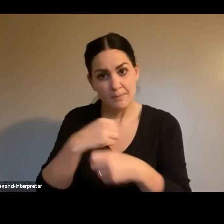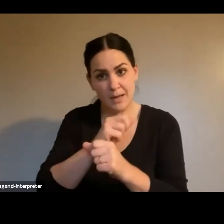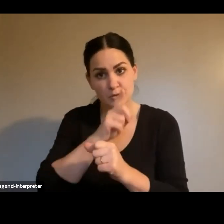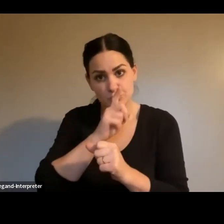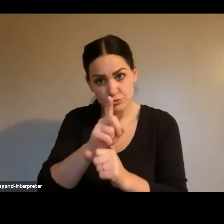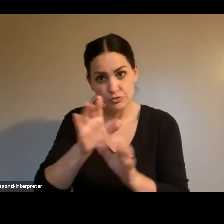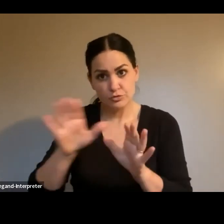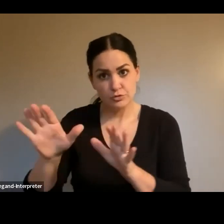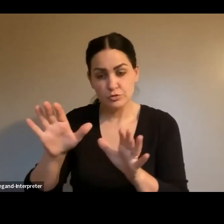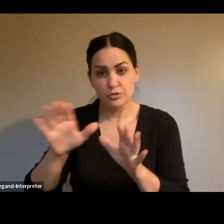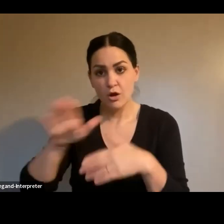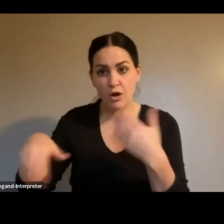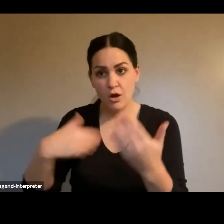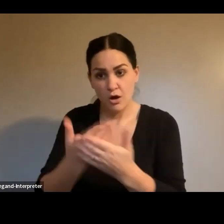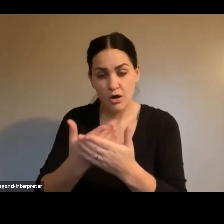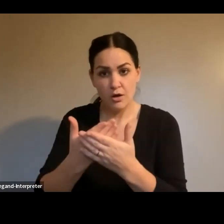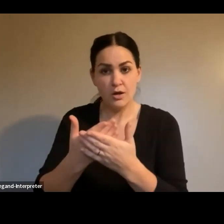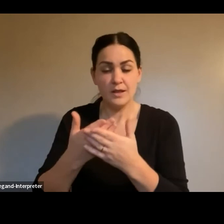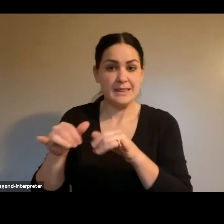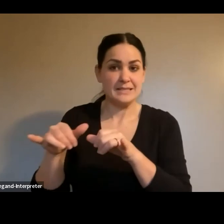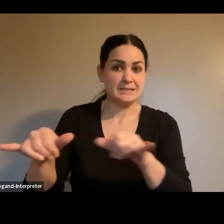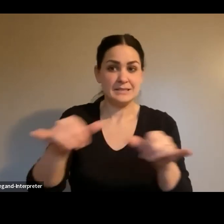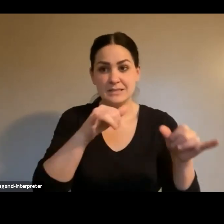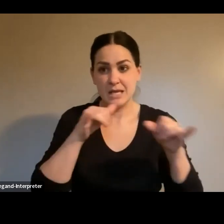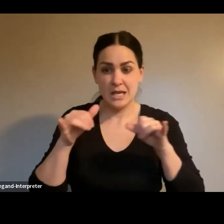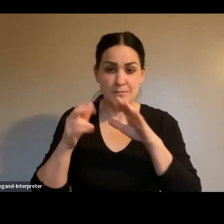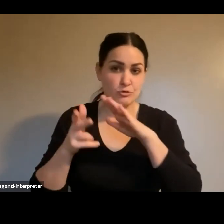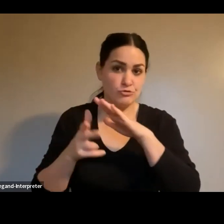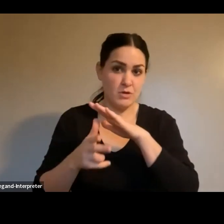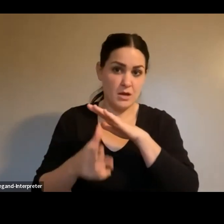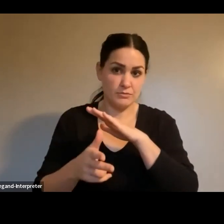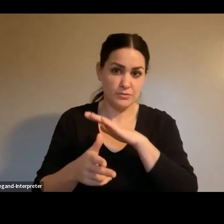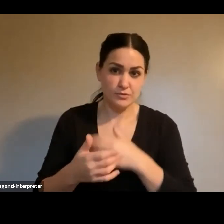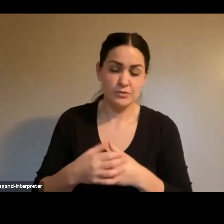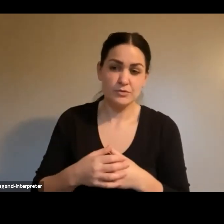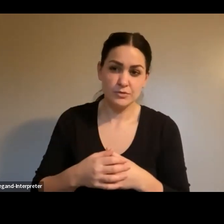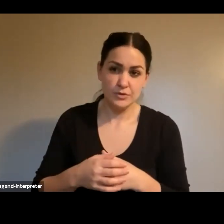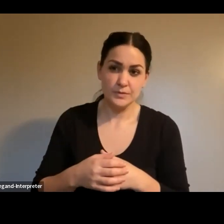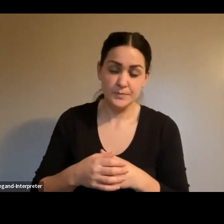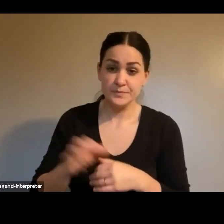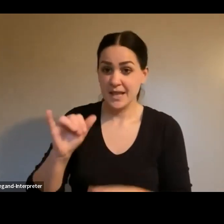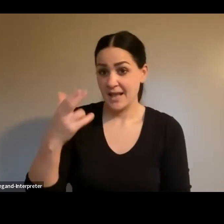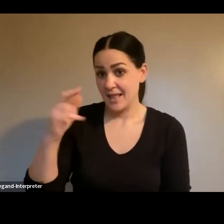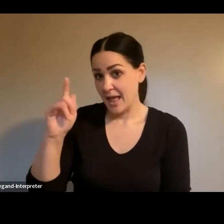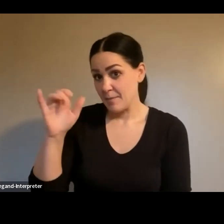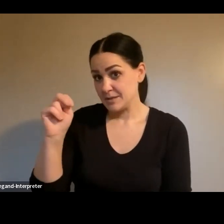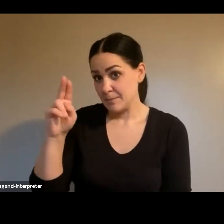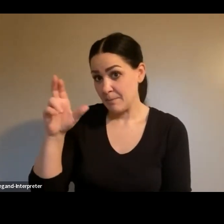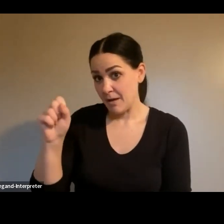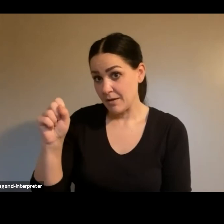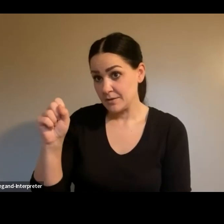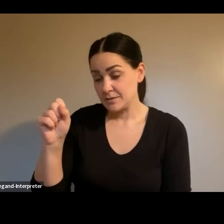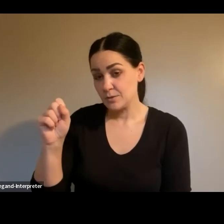on the same garage, like we moved the the Hamilton bus over to